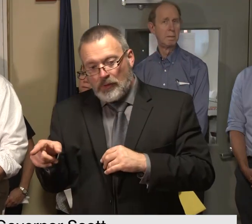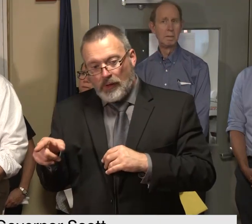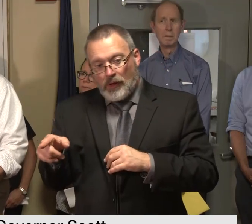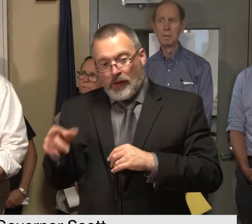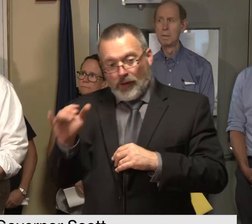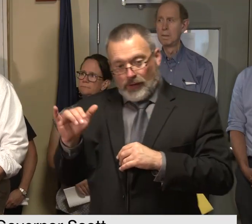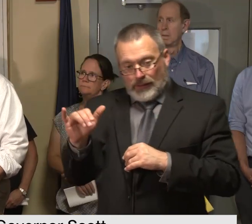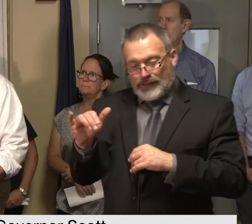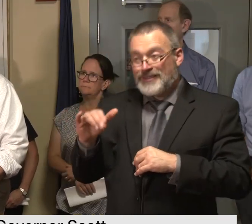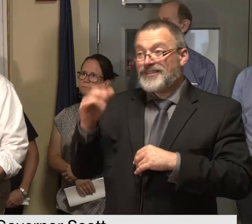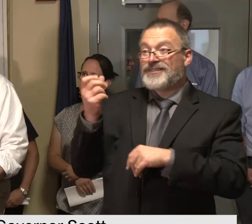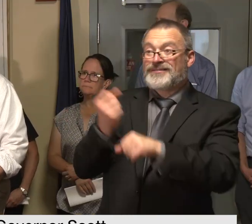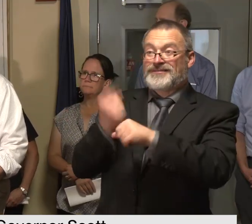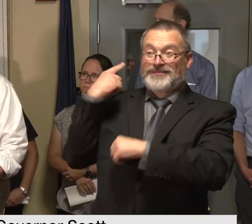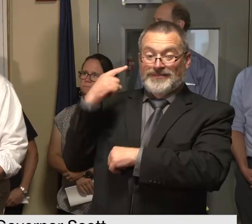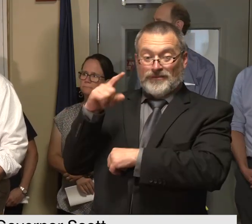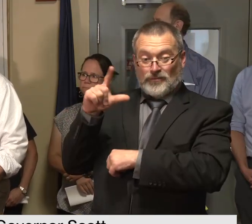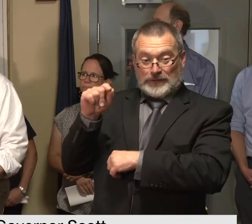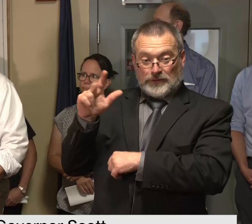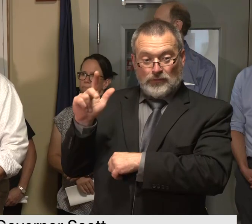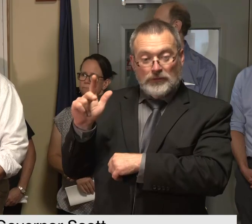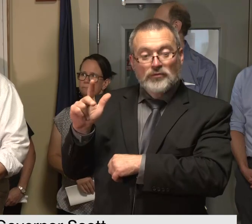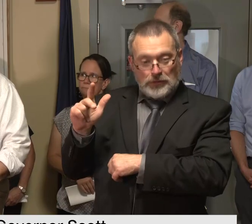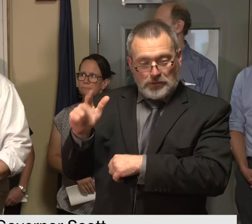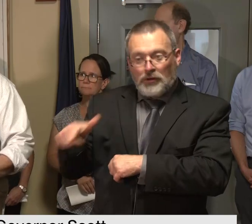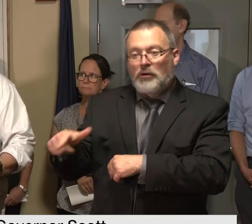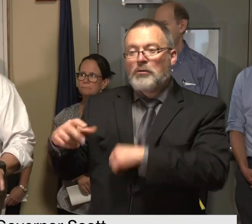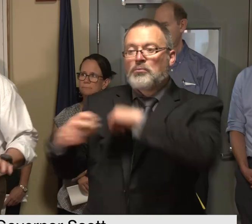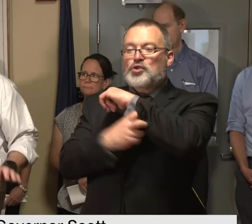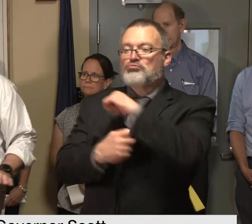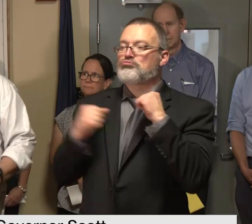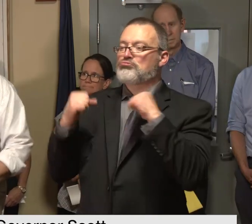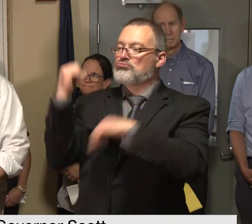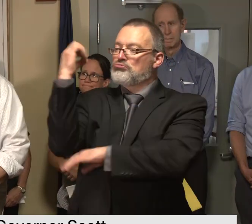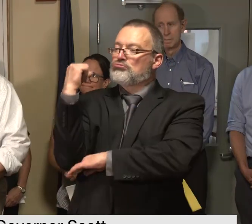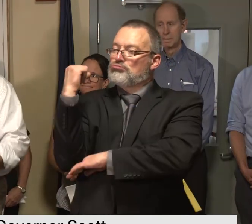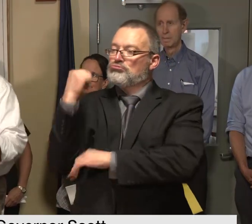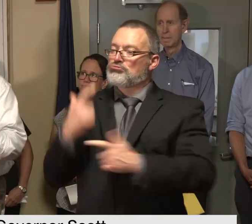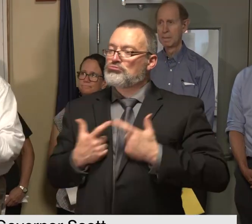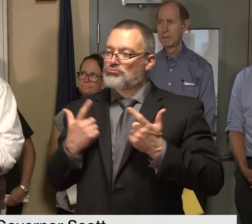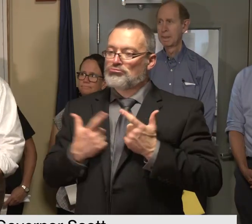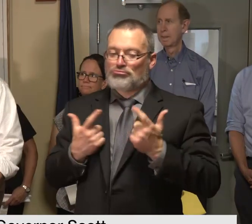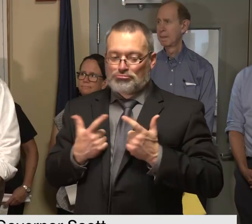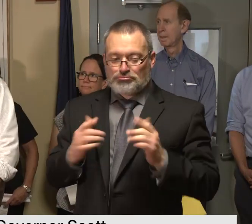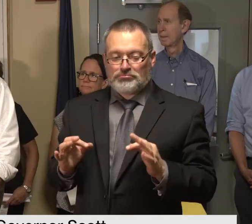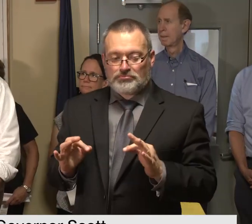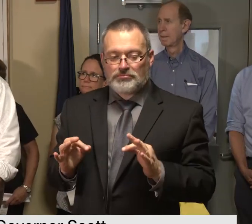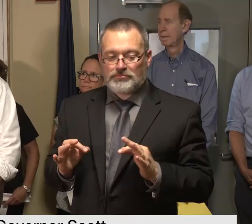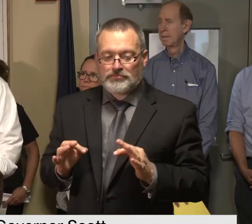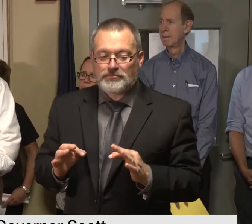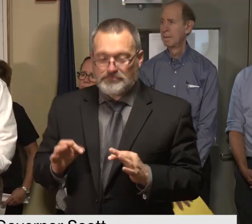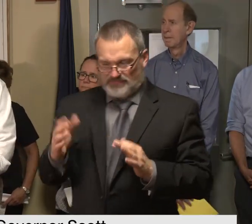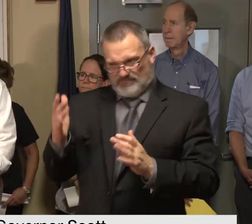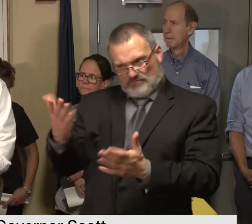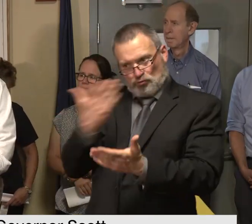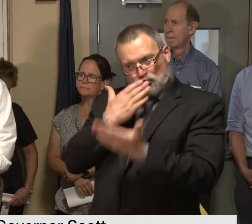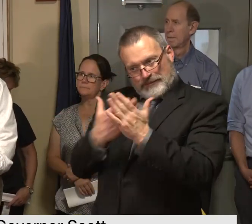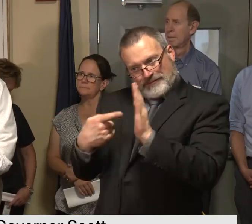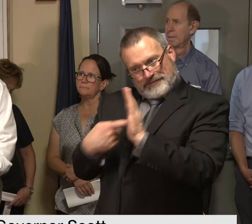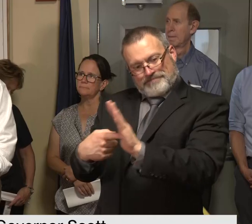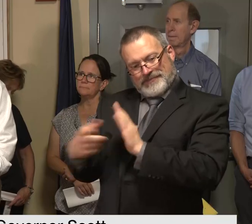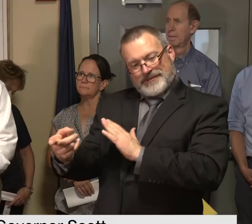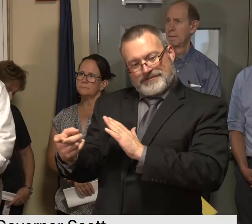that bridge withstood everything so that is a classic example and i believe i saw i know i saw